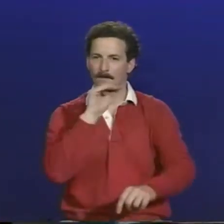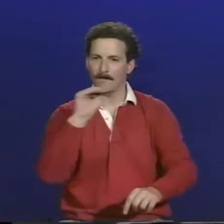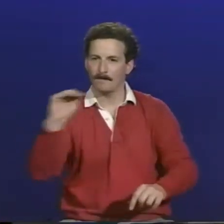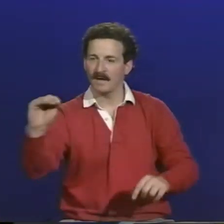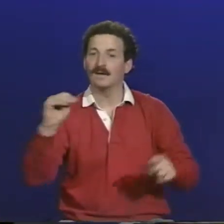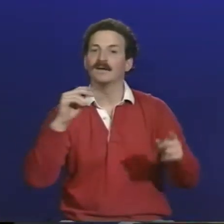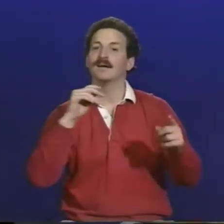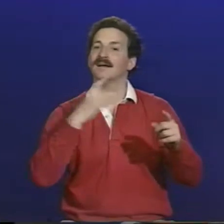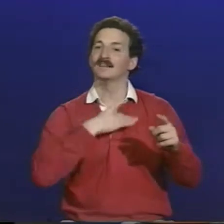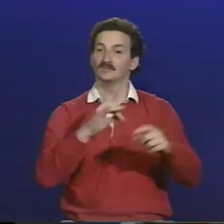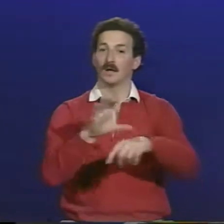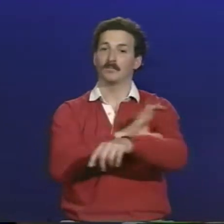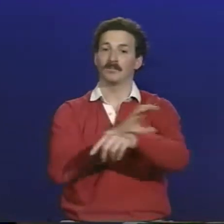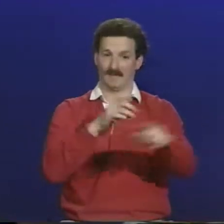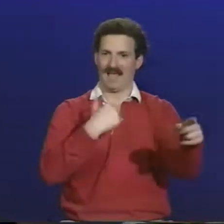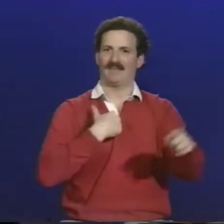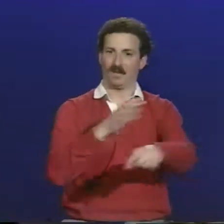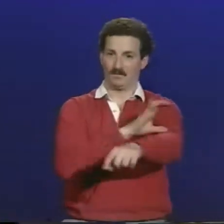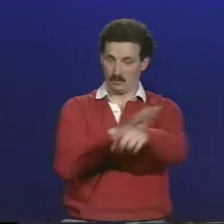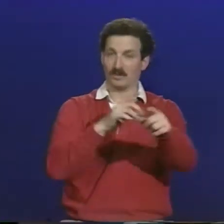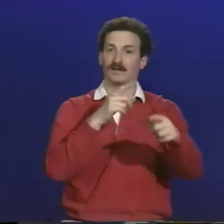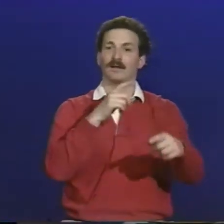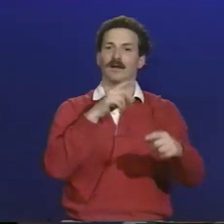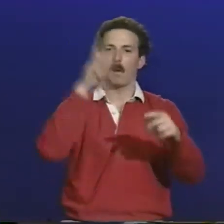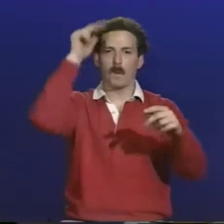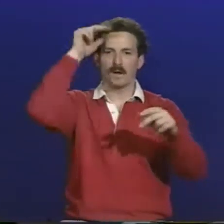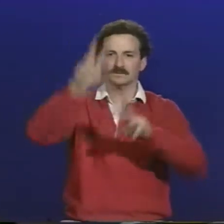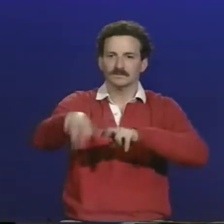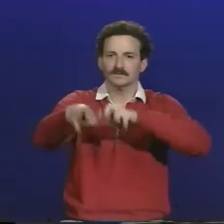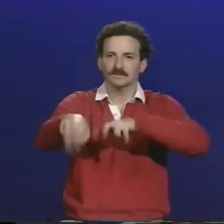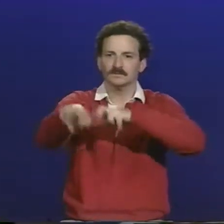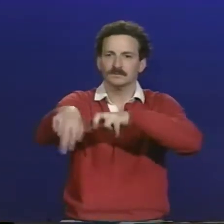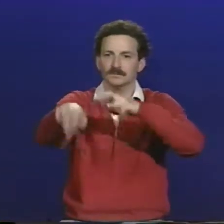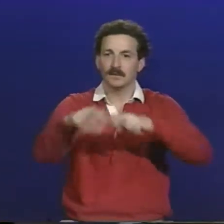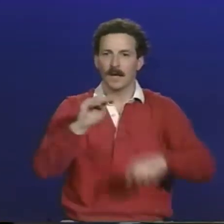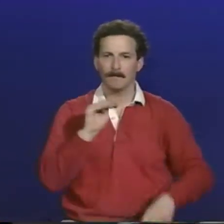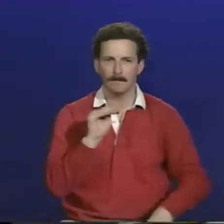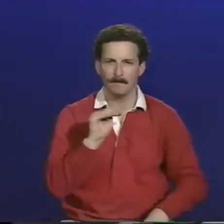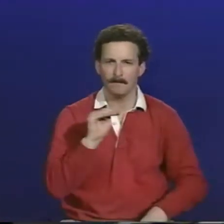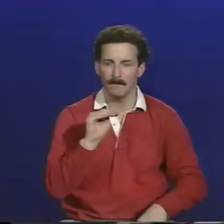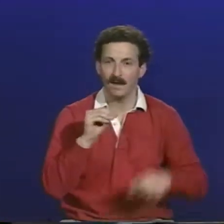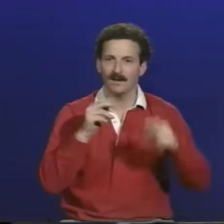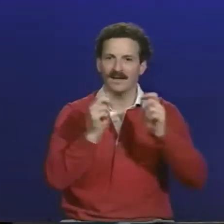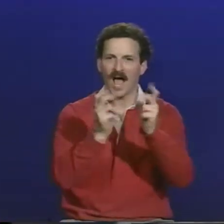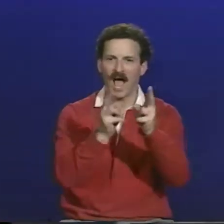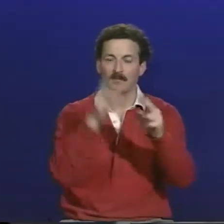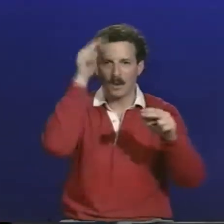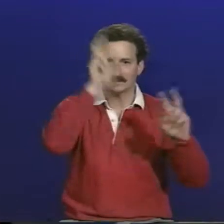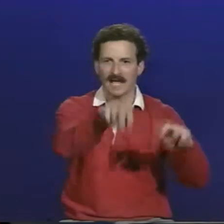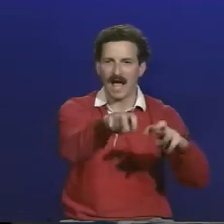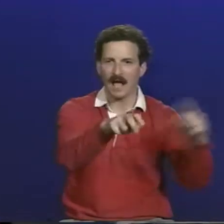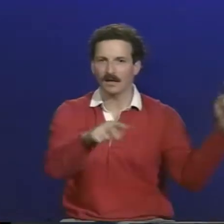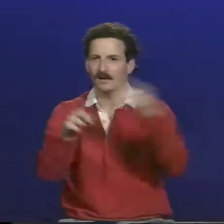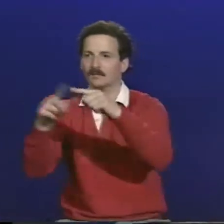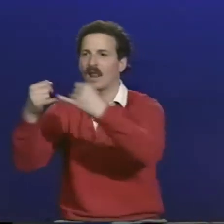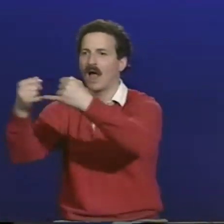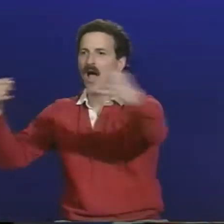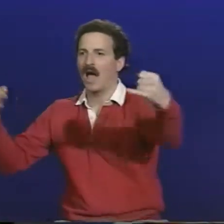kids to sustain the sound for M. And on computer, what they do is they show this horse that is racing